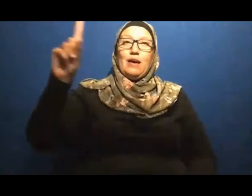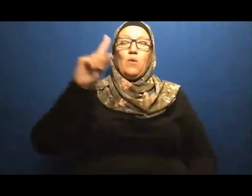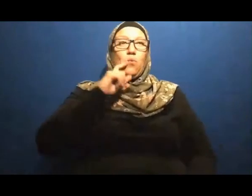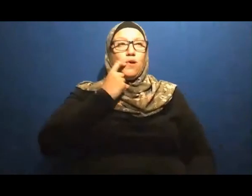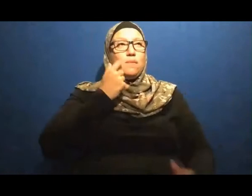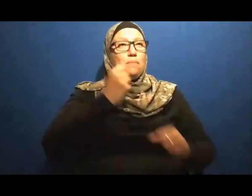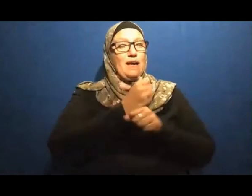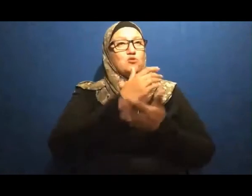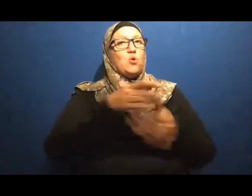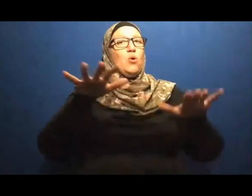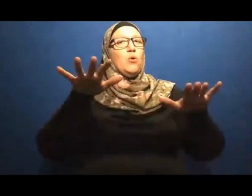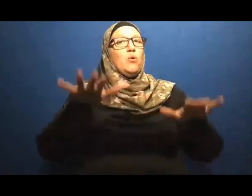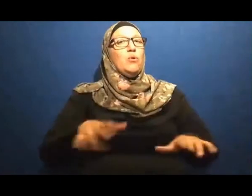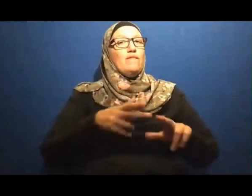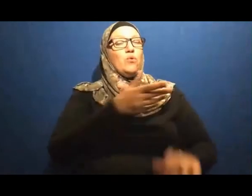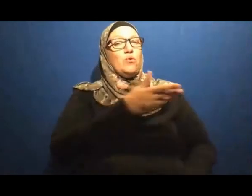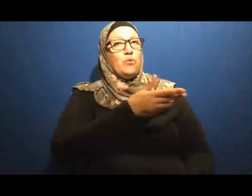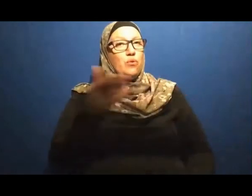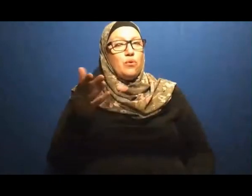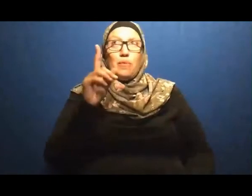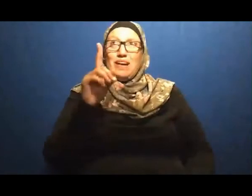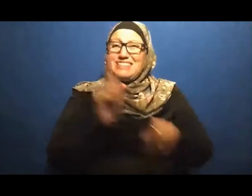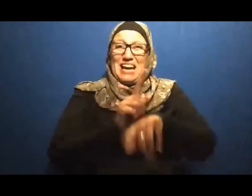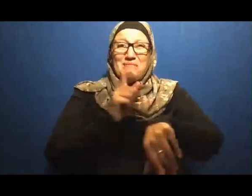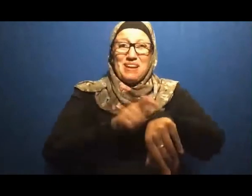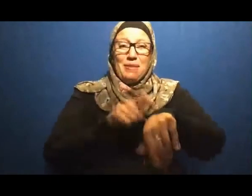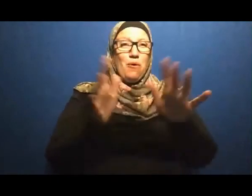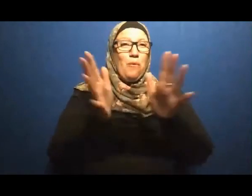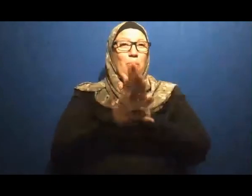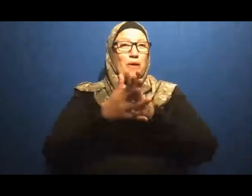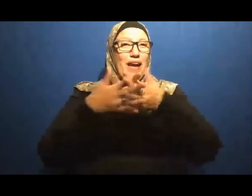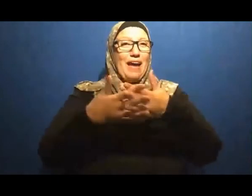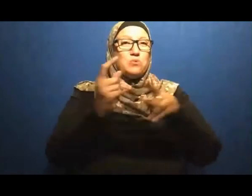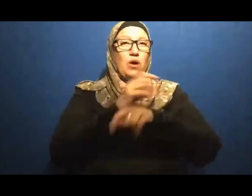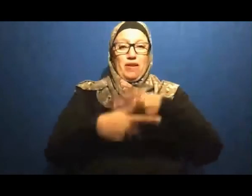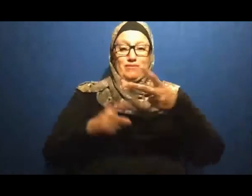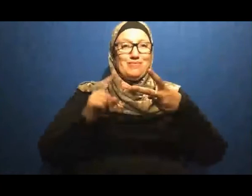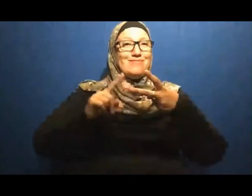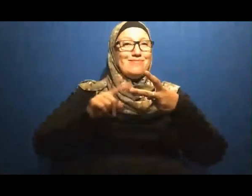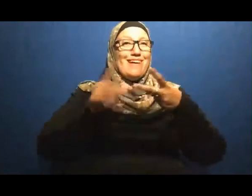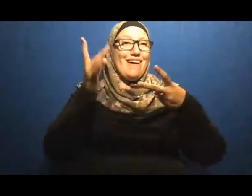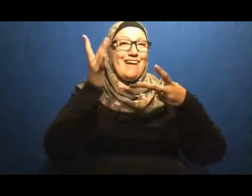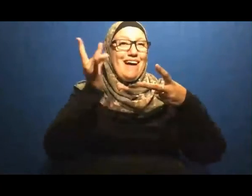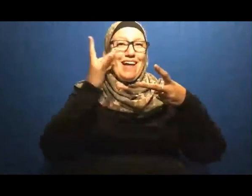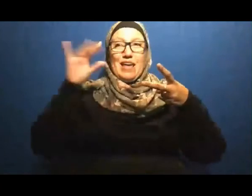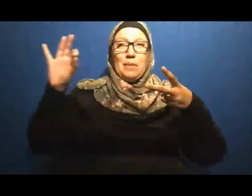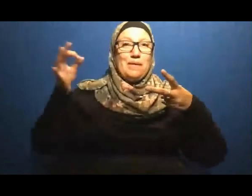Speaking about The honeybee And the bee And the honey Provided by the honeybee Quran says